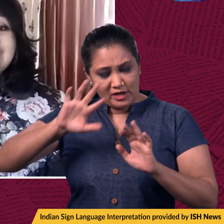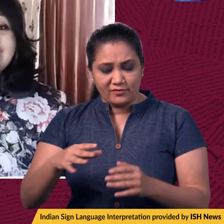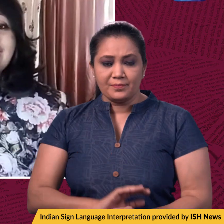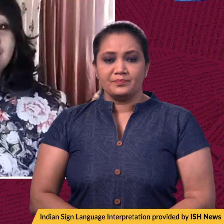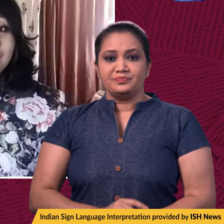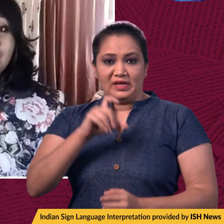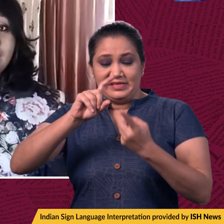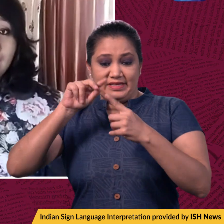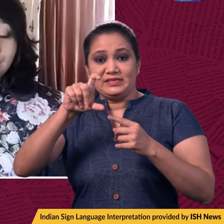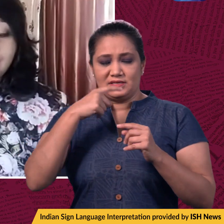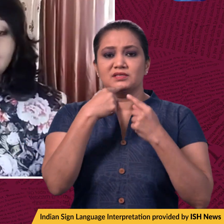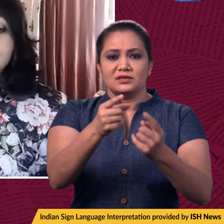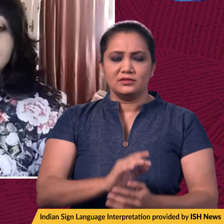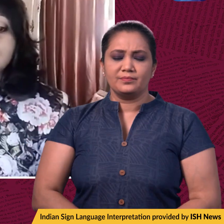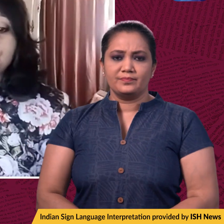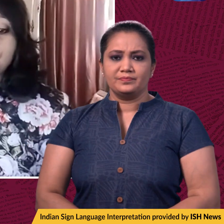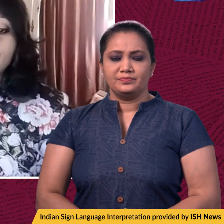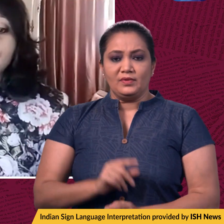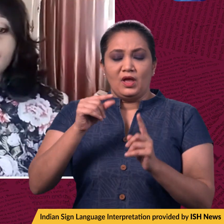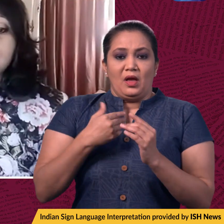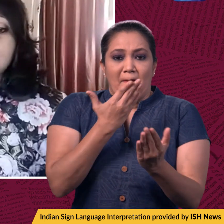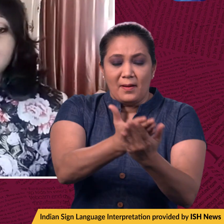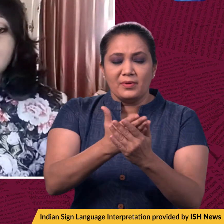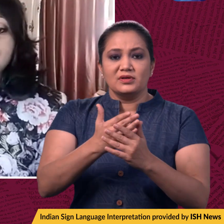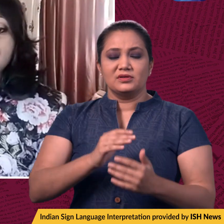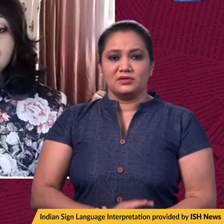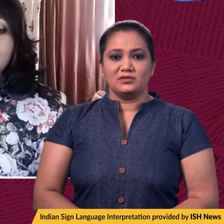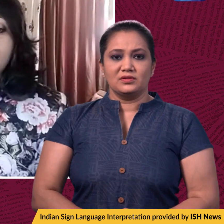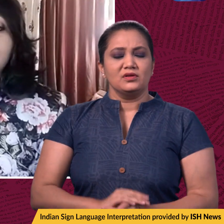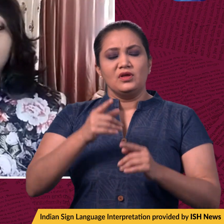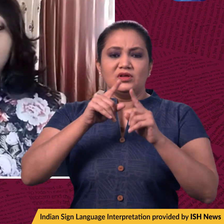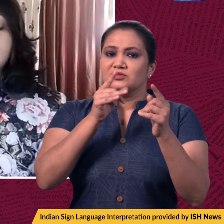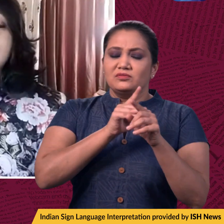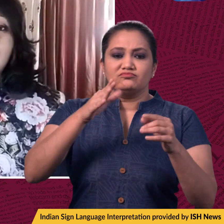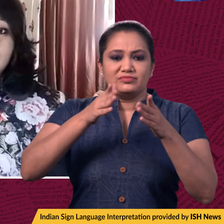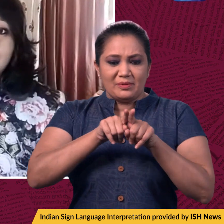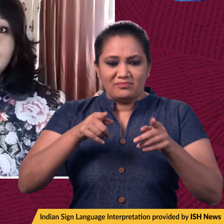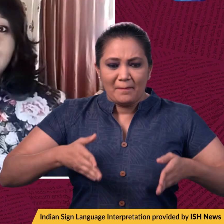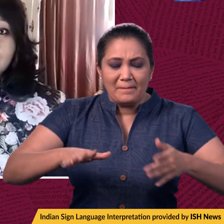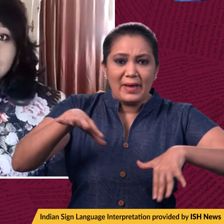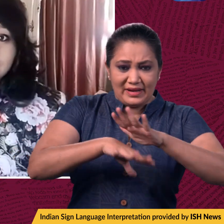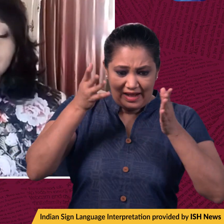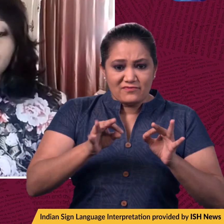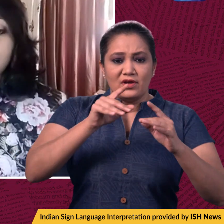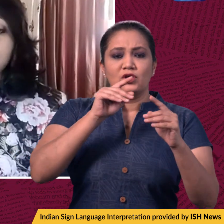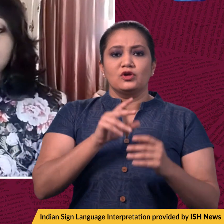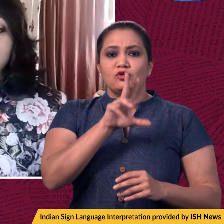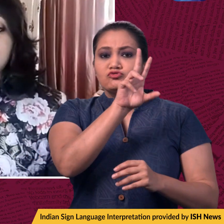CEC had earlier recommended that the proposed 400 kV line should be drawn alongside the existing 220